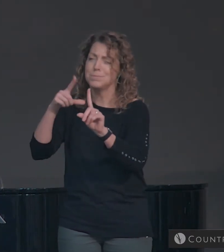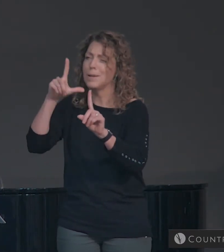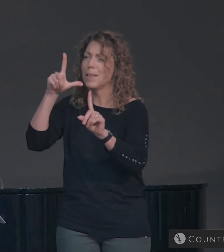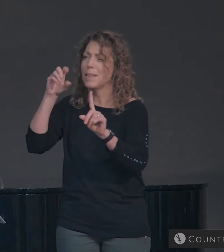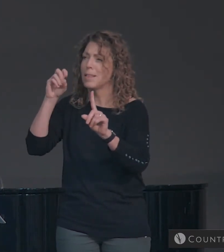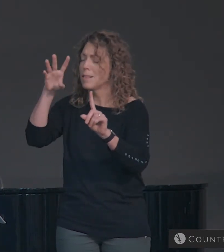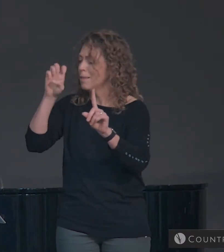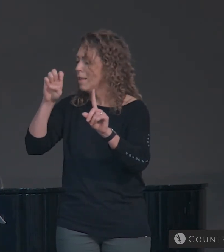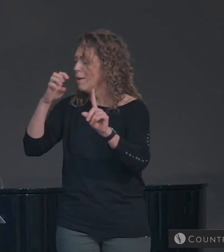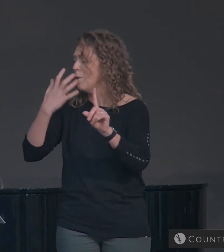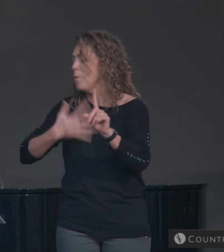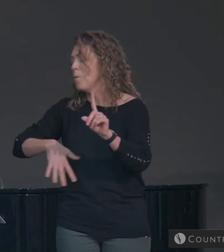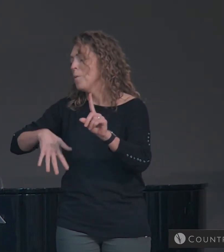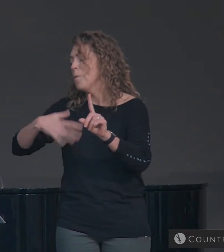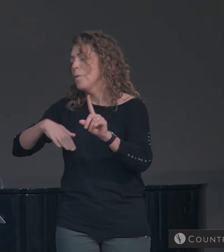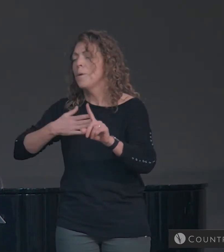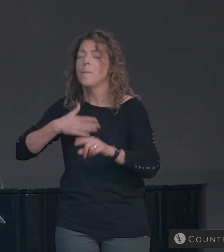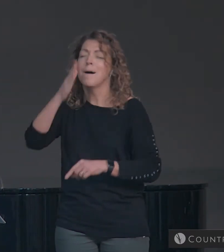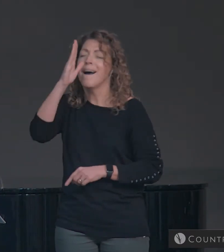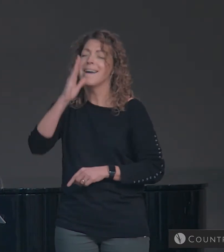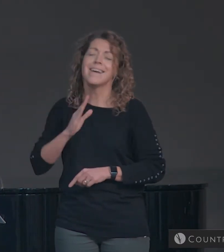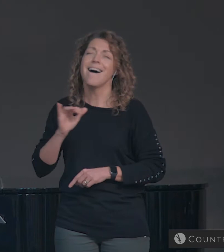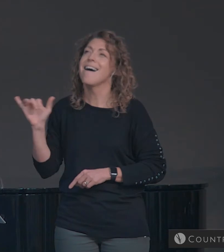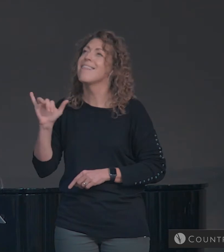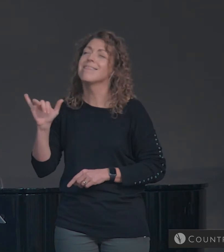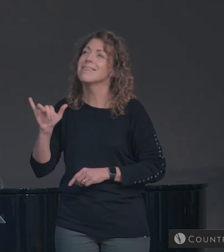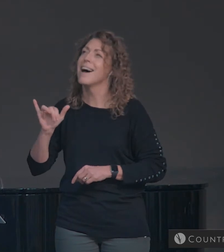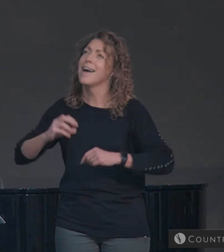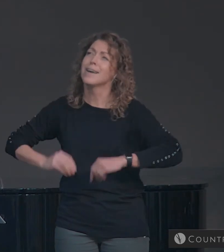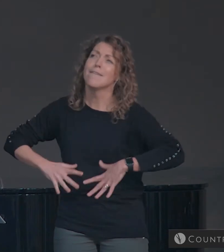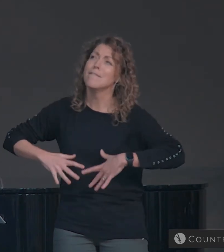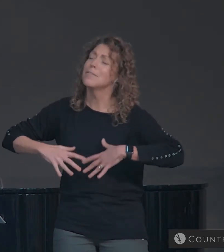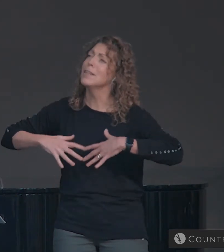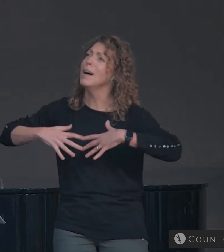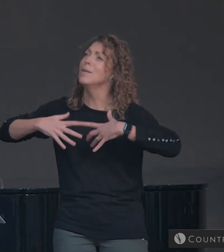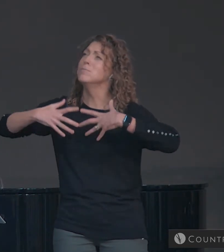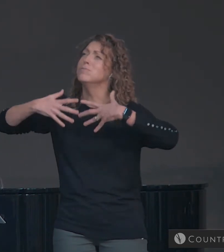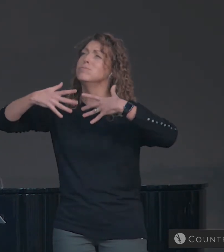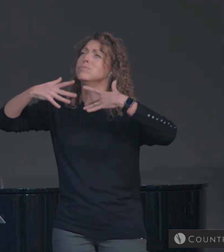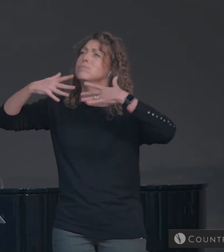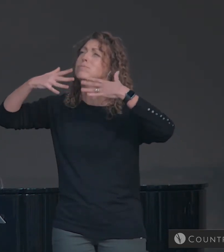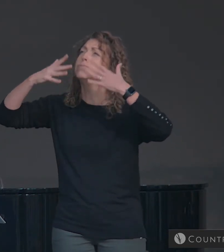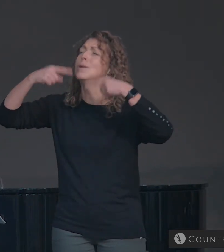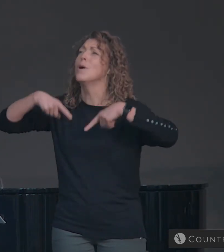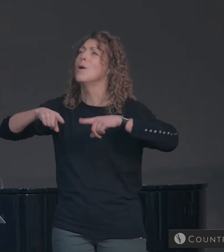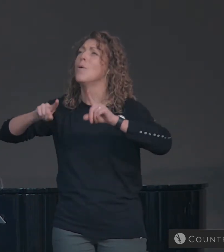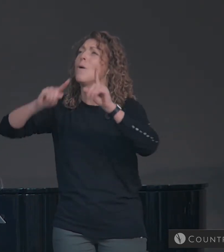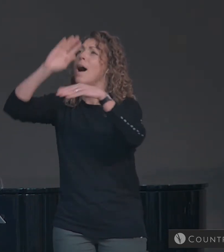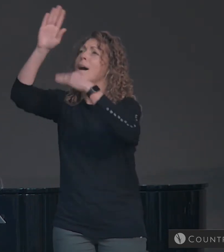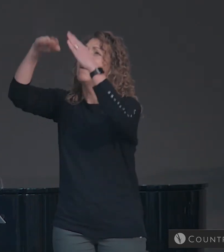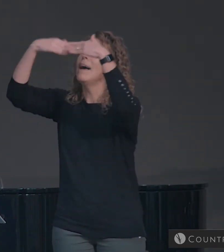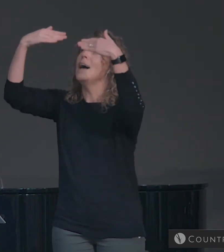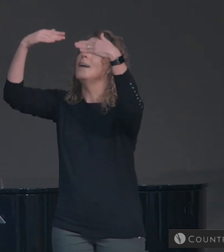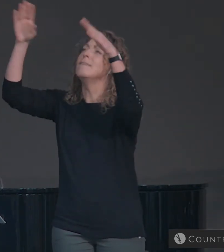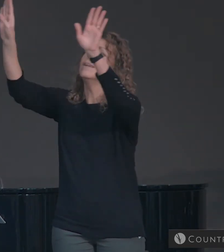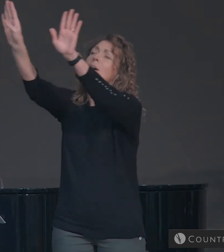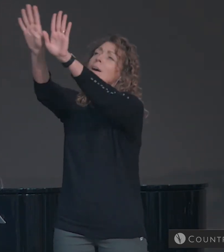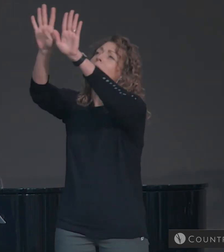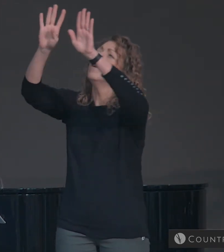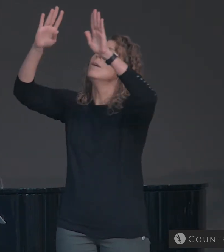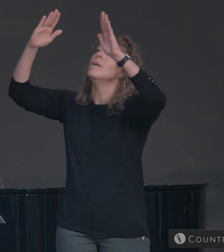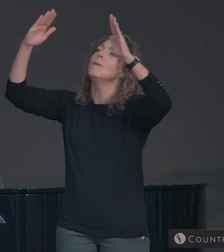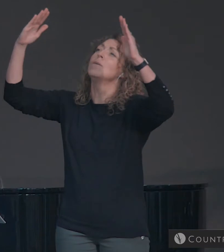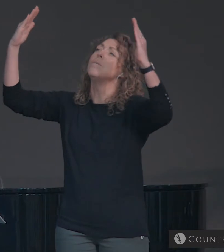Oh, your love, my God, would bring down to as